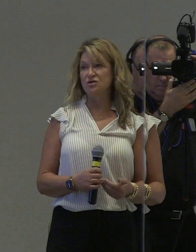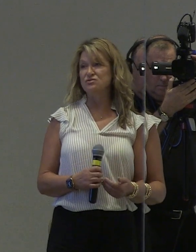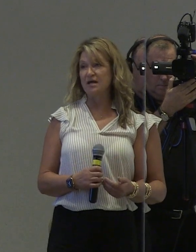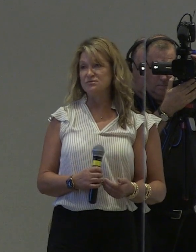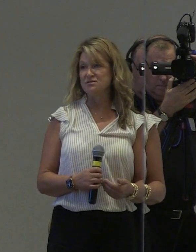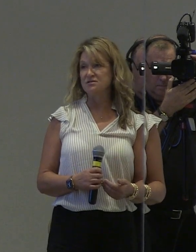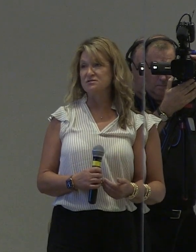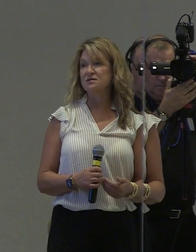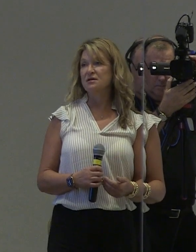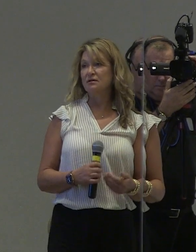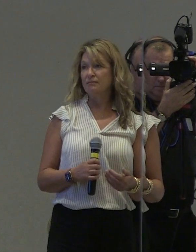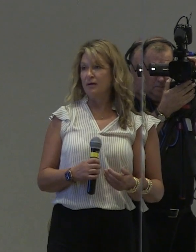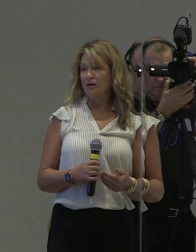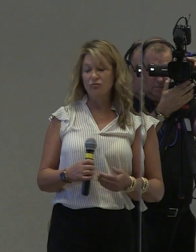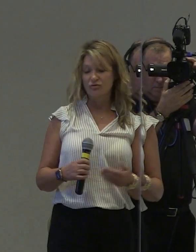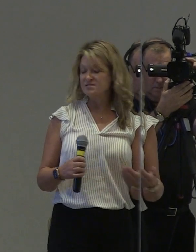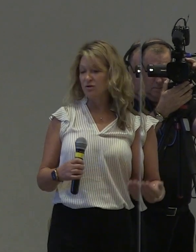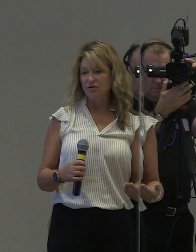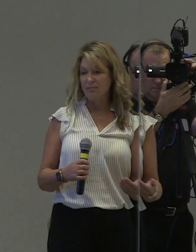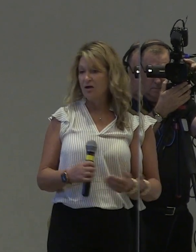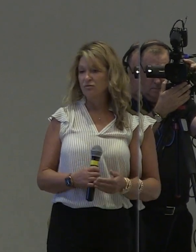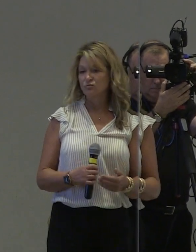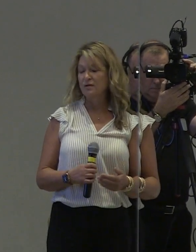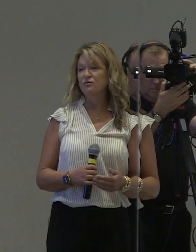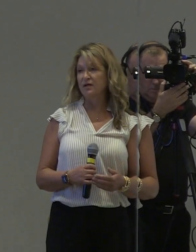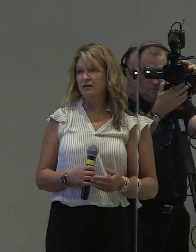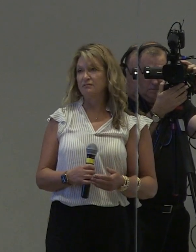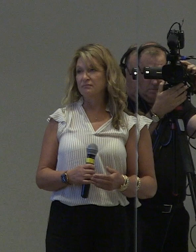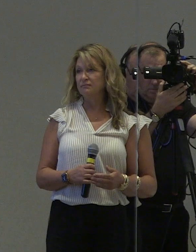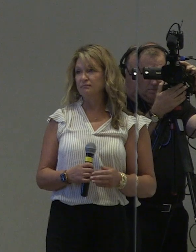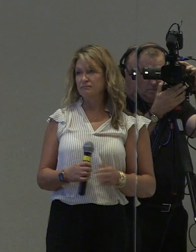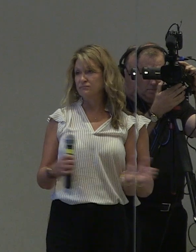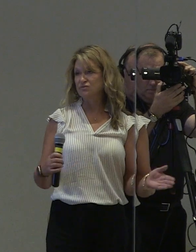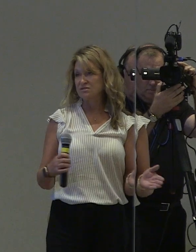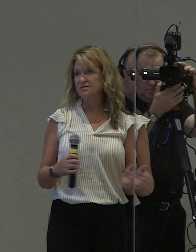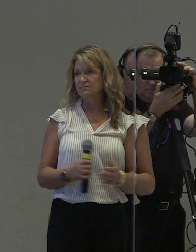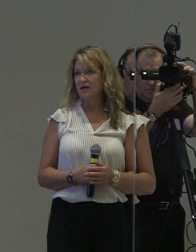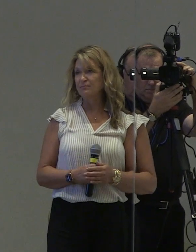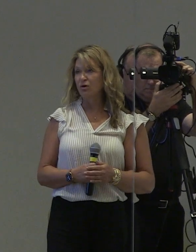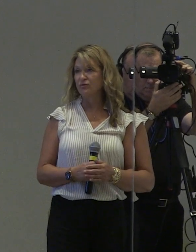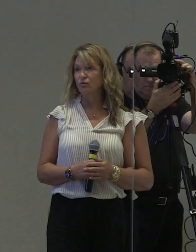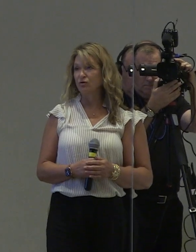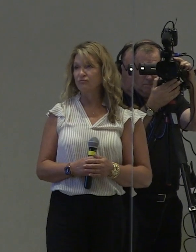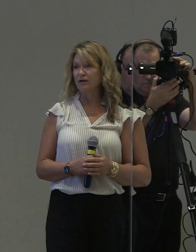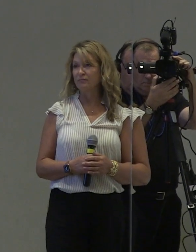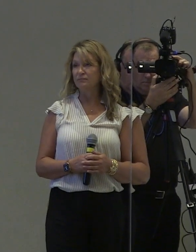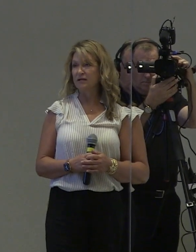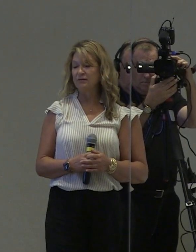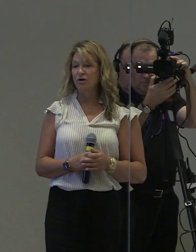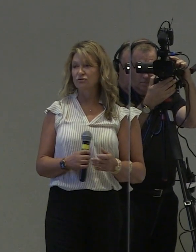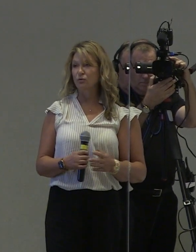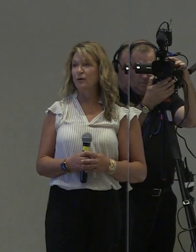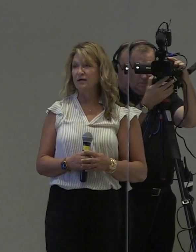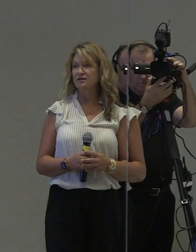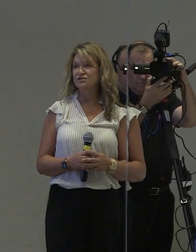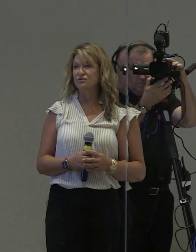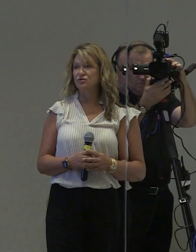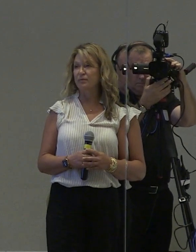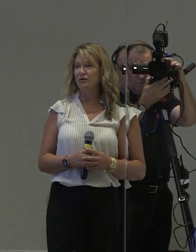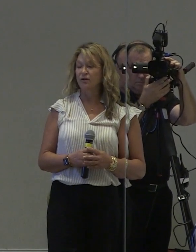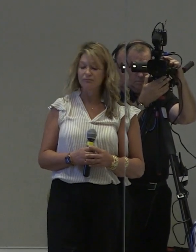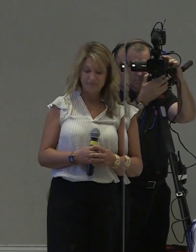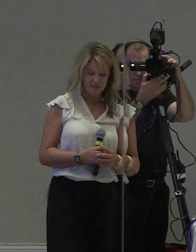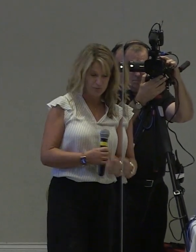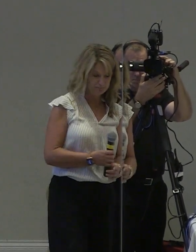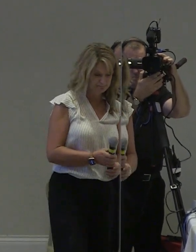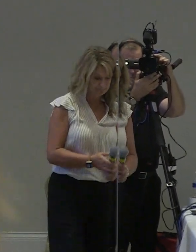it's unexcused absences over a certain amount rather than 80 bar the door if they need doctor will buy an excuse